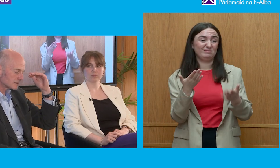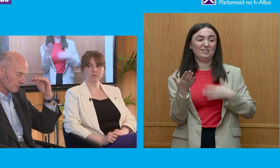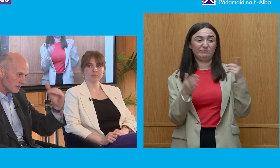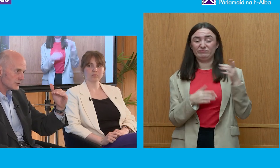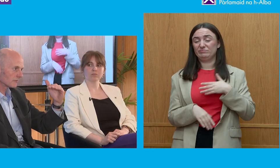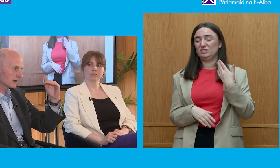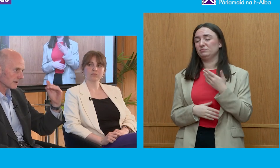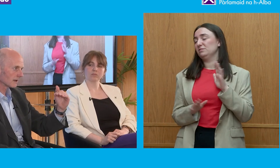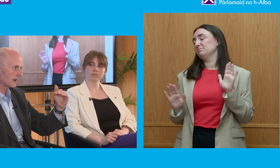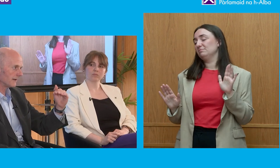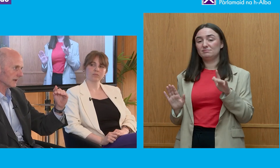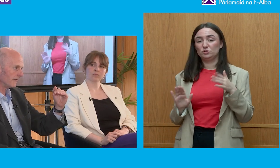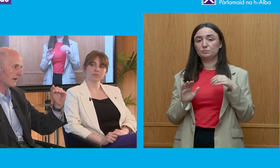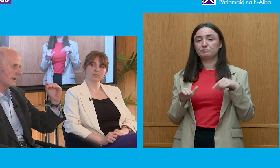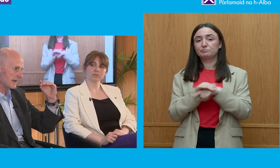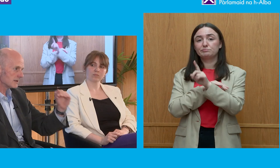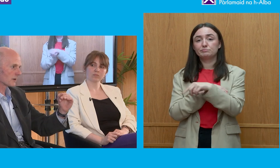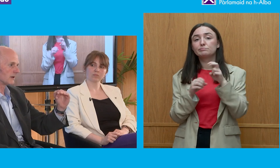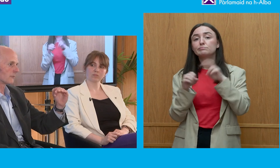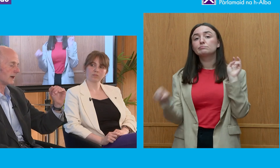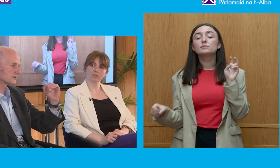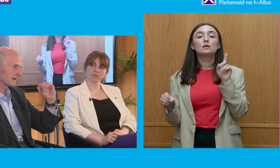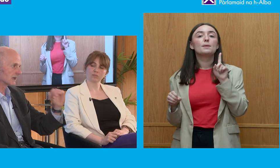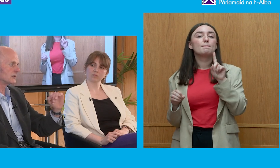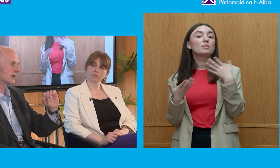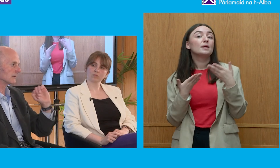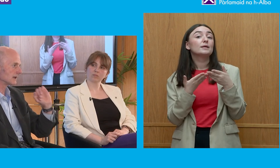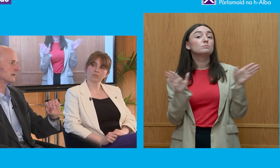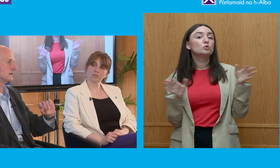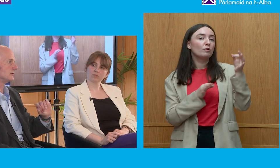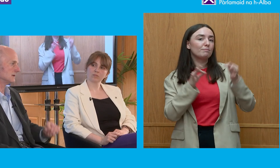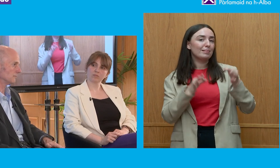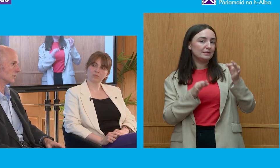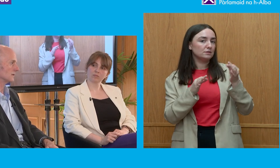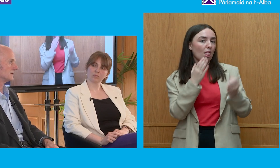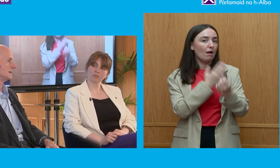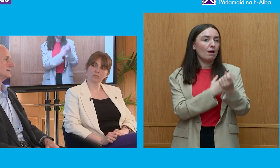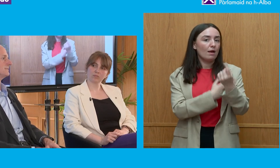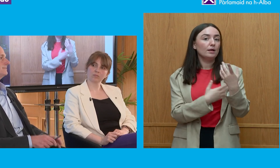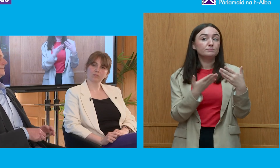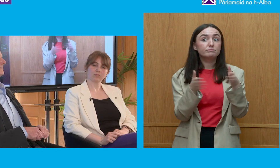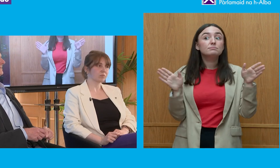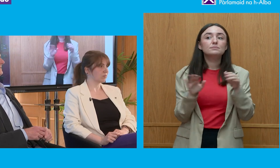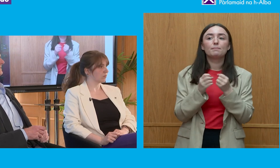exposure of political ideas in the public realm so they can be challenged I think is hugely important